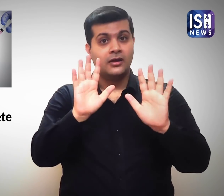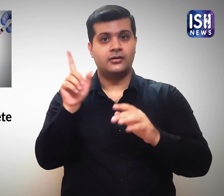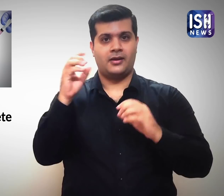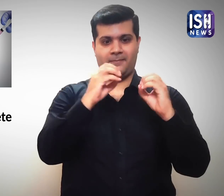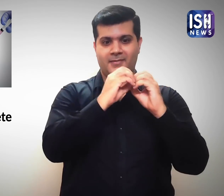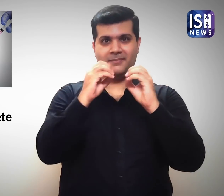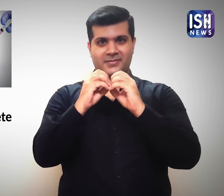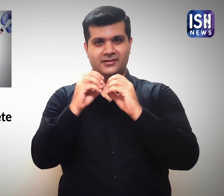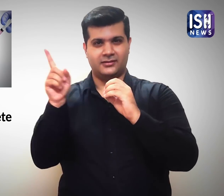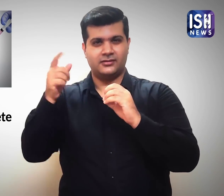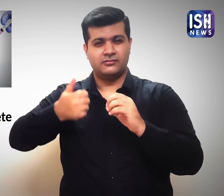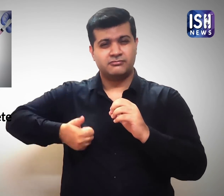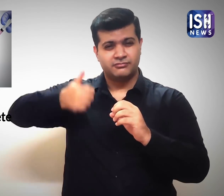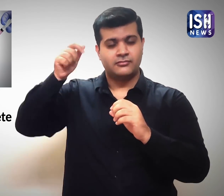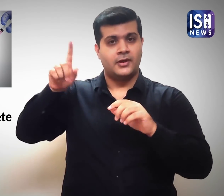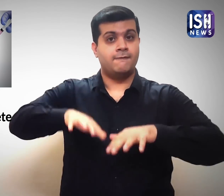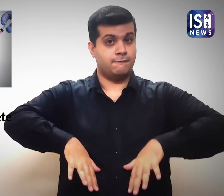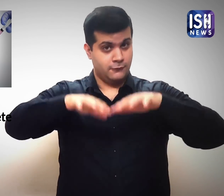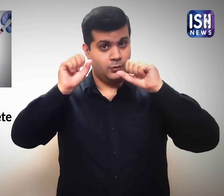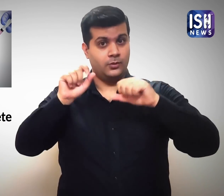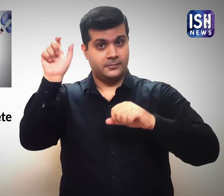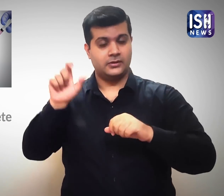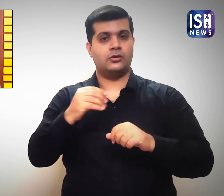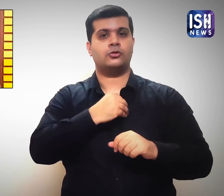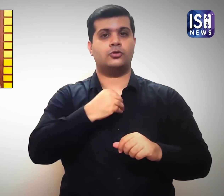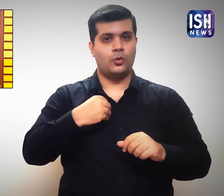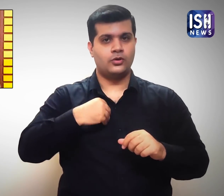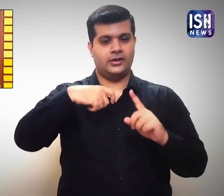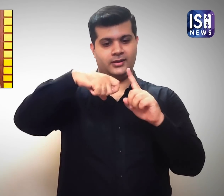But Bharat Biotech's founder, Dr. Krishna Ela said,